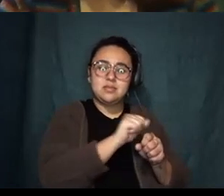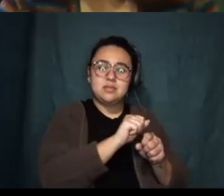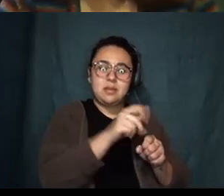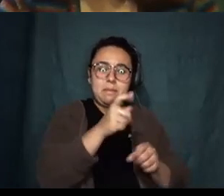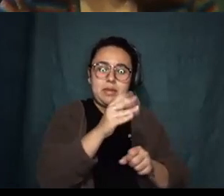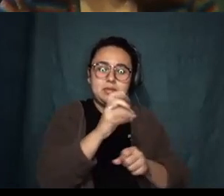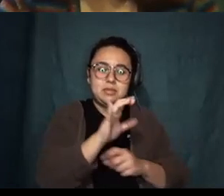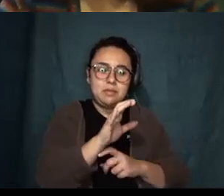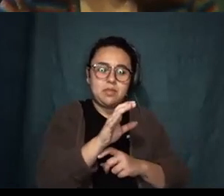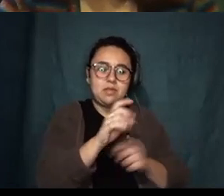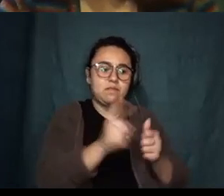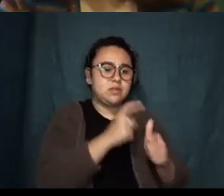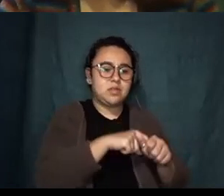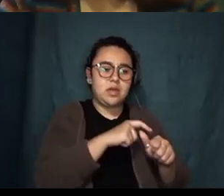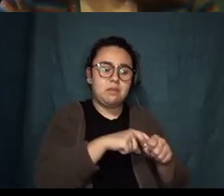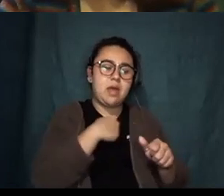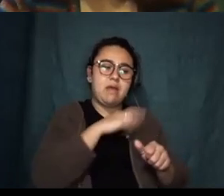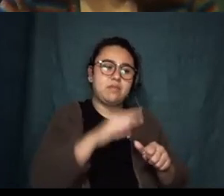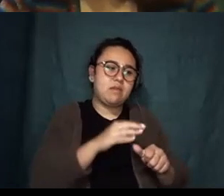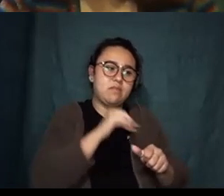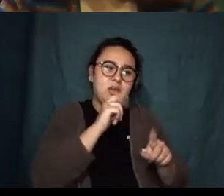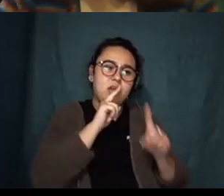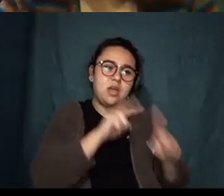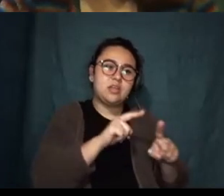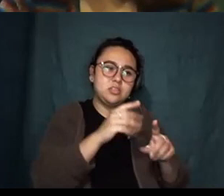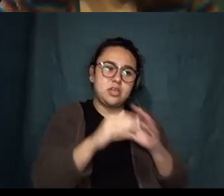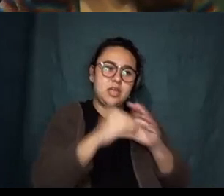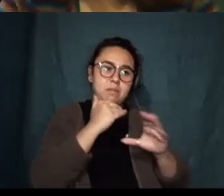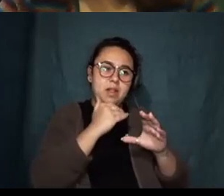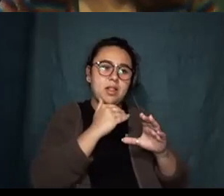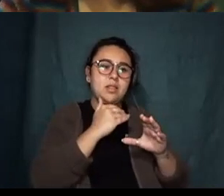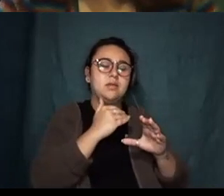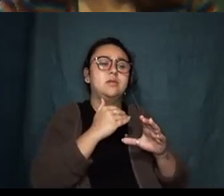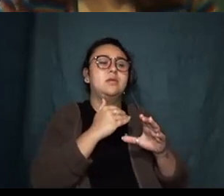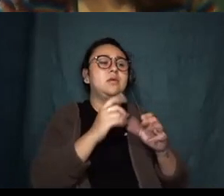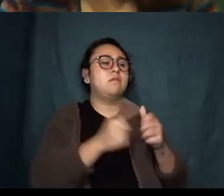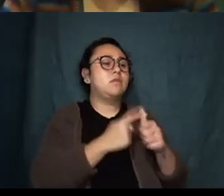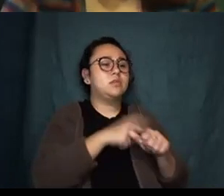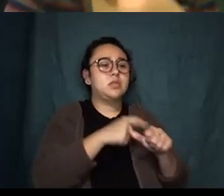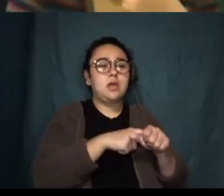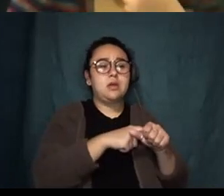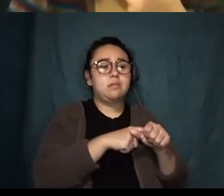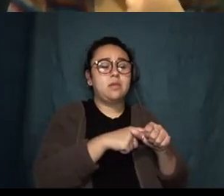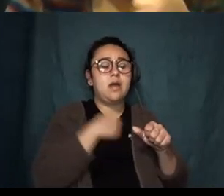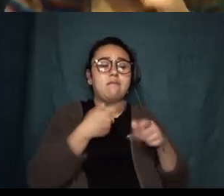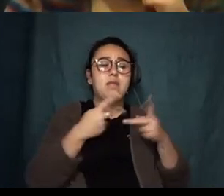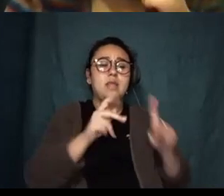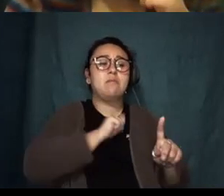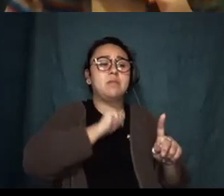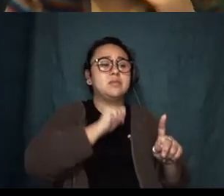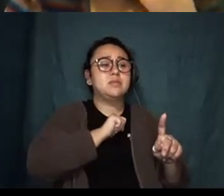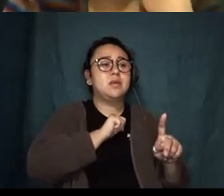ever like not answered an email the second it arrives in my inbox it's the first time I've allowed myself to just kind of